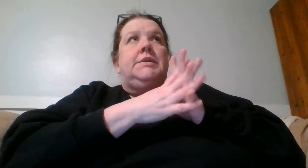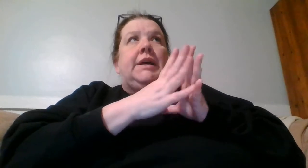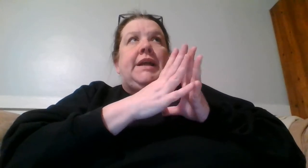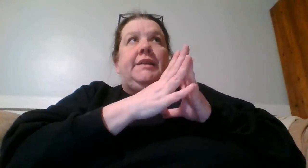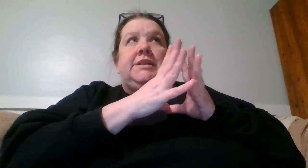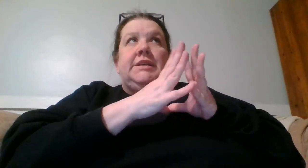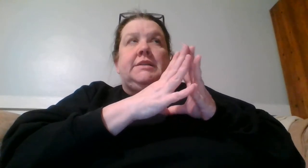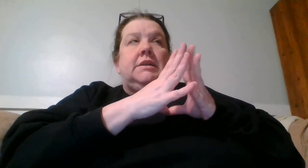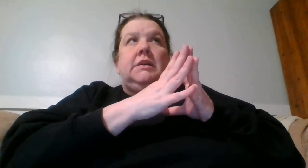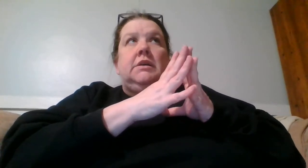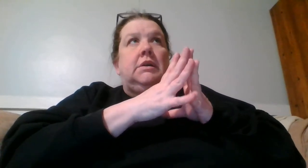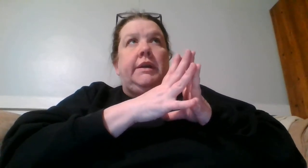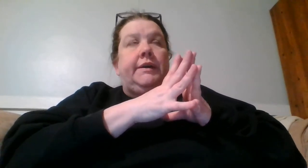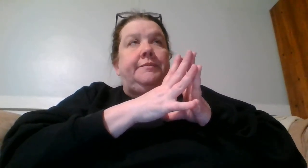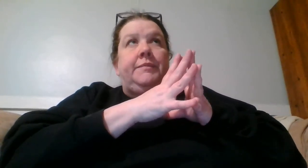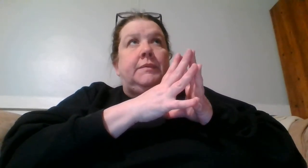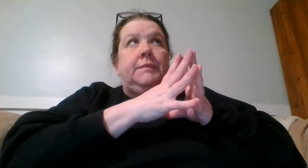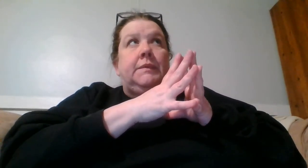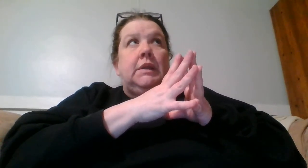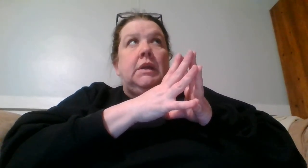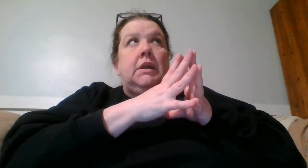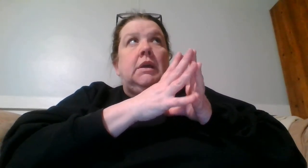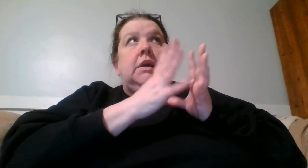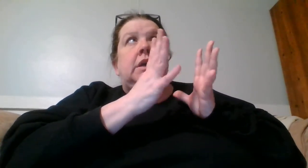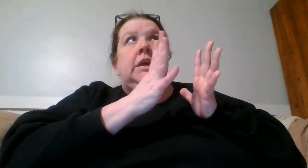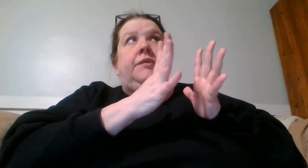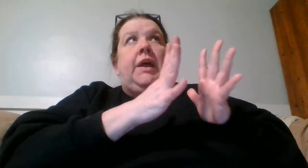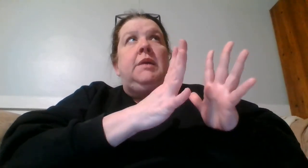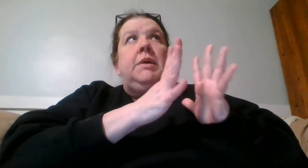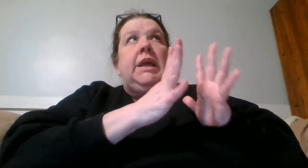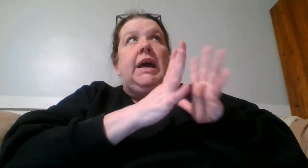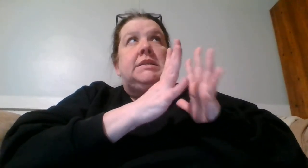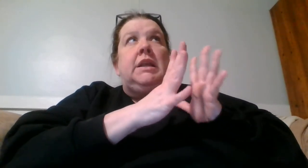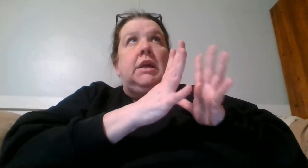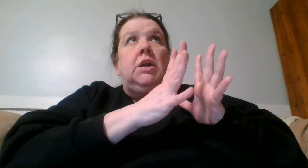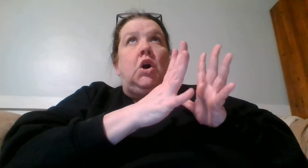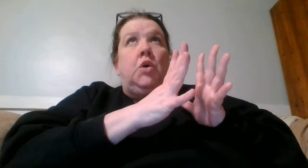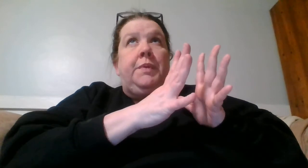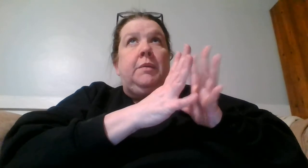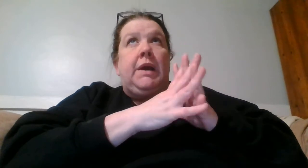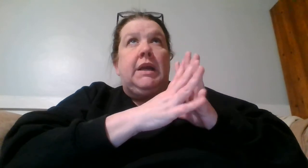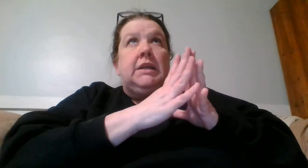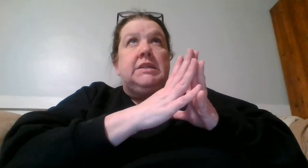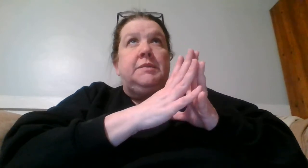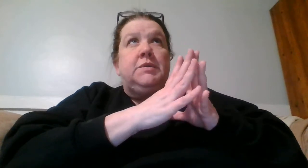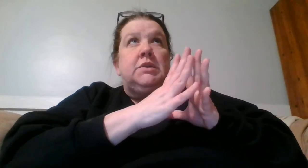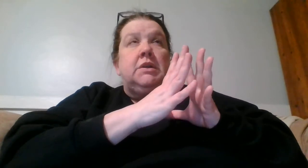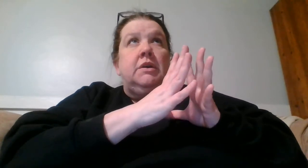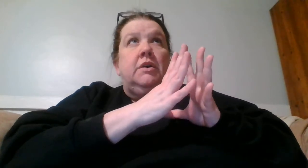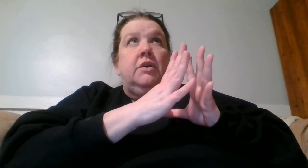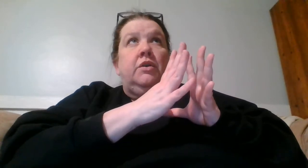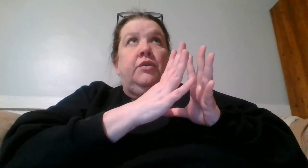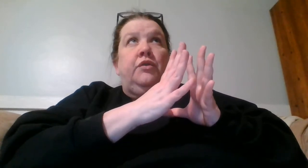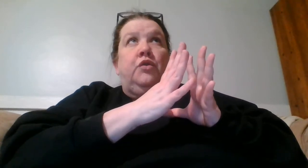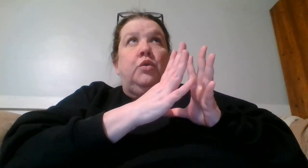technology isn't yeah if anybody has any coping mechanisms for